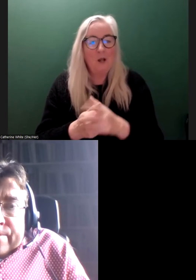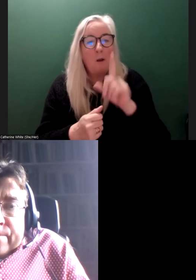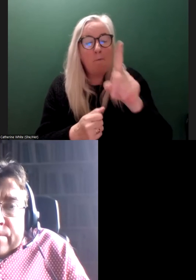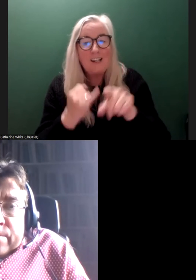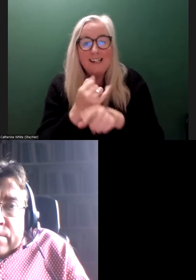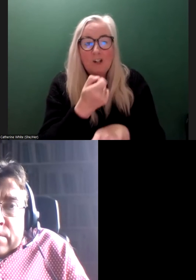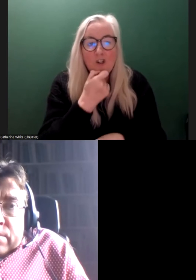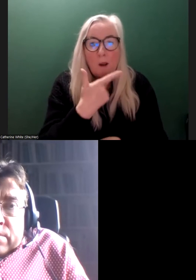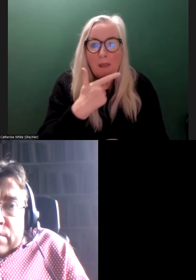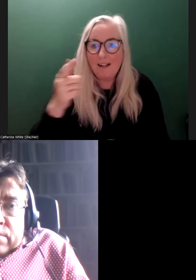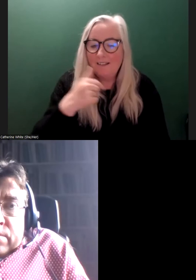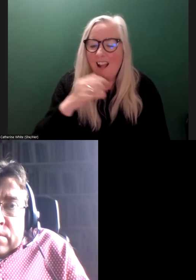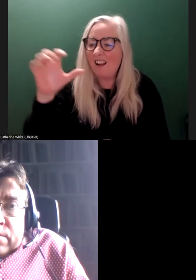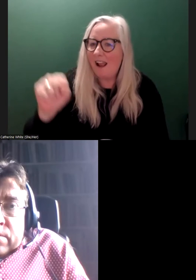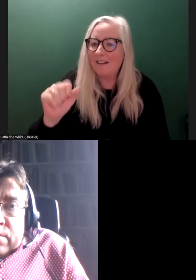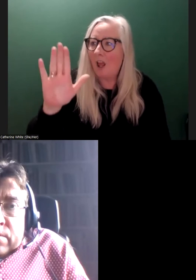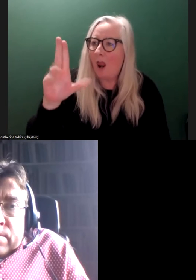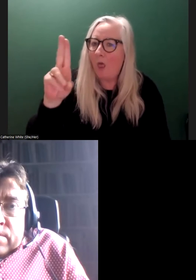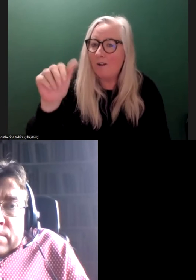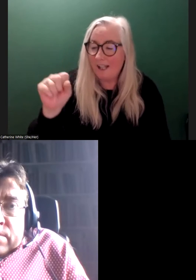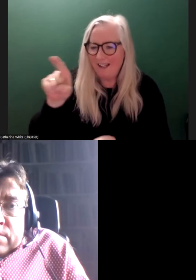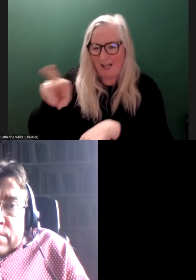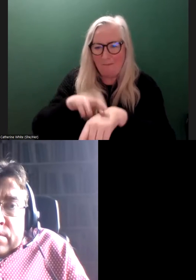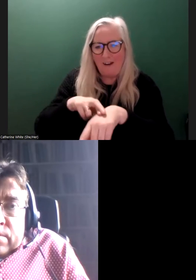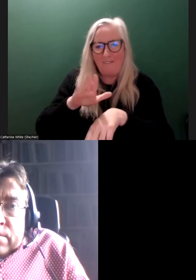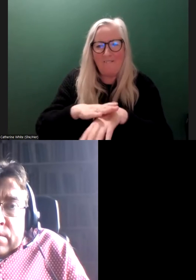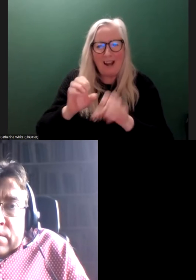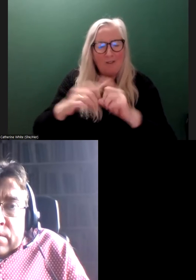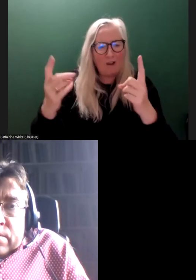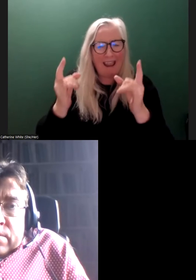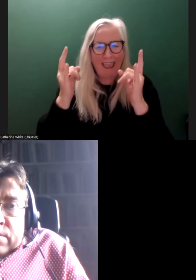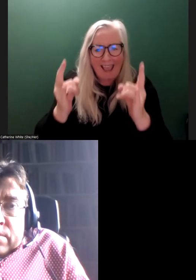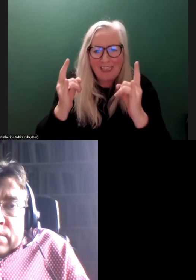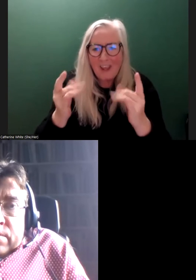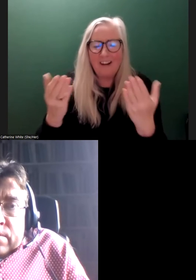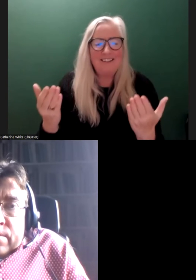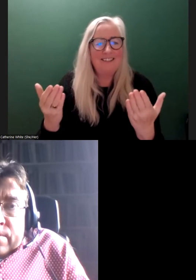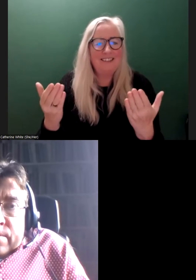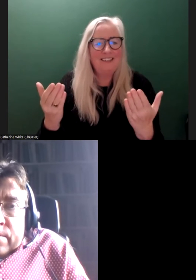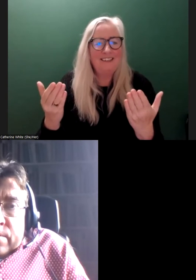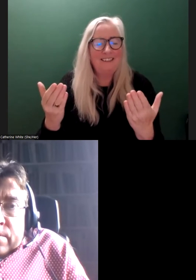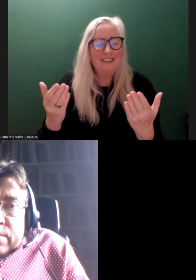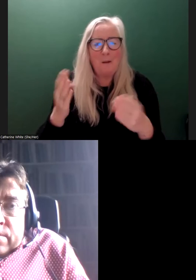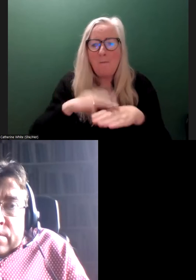But then in Dublin, I hopped in the Lewis and I was from A to B. And that's better for everybody. It's healthier. It's more efficient.